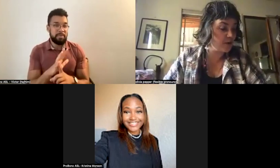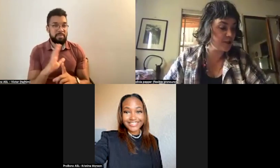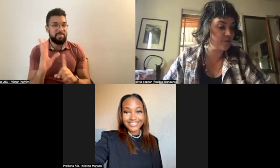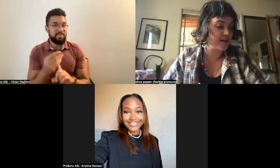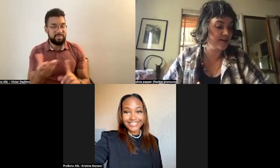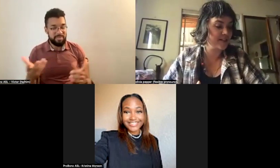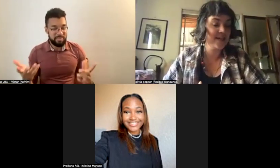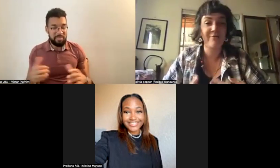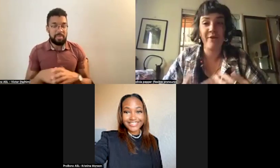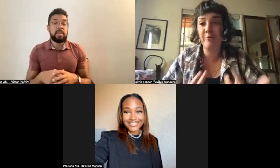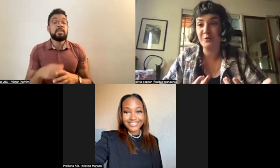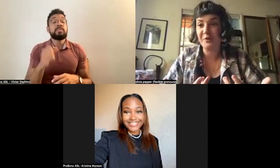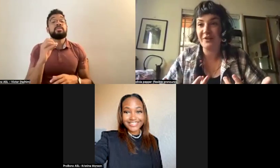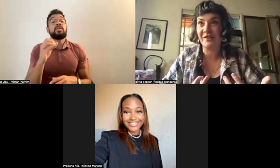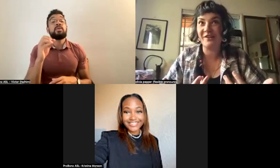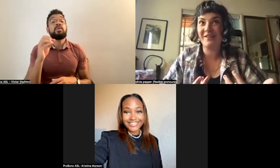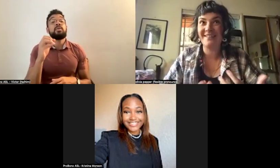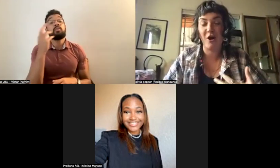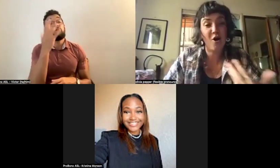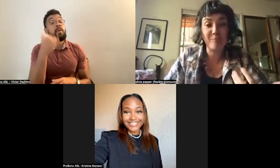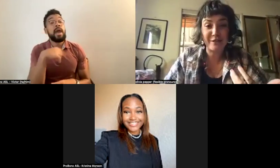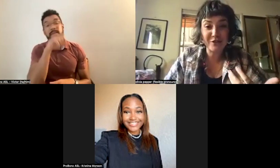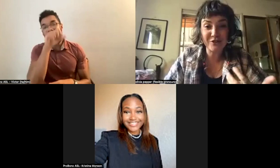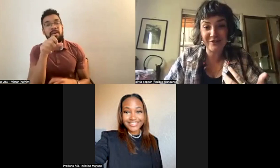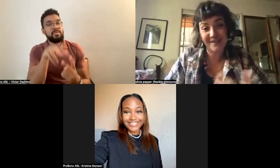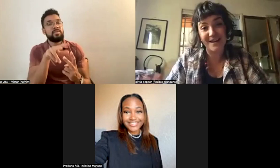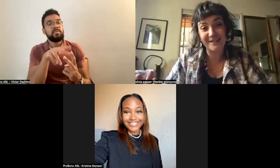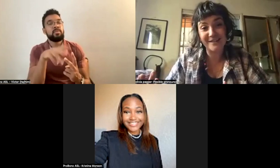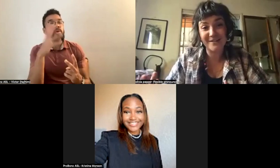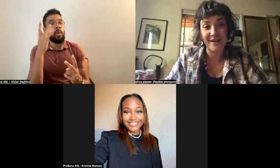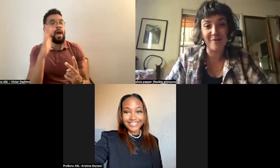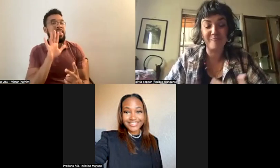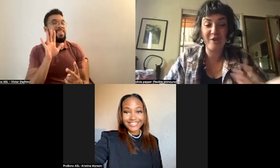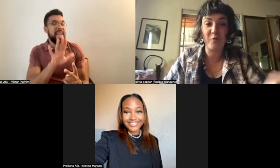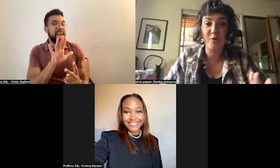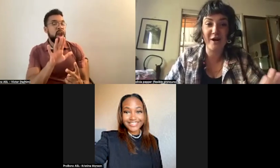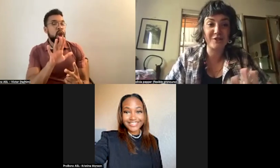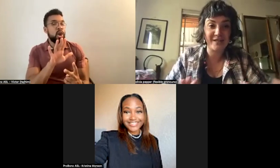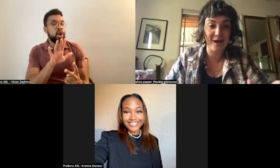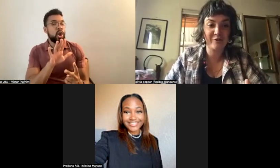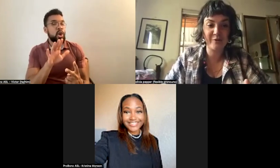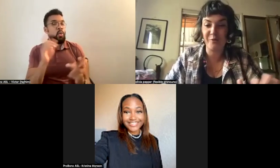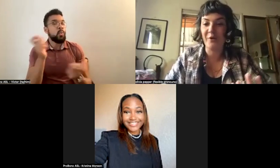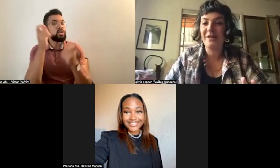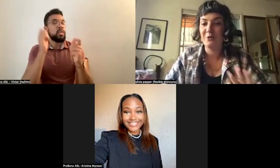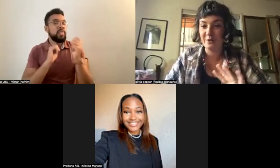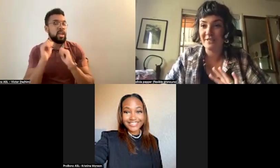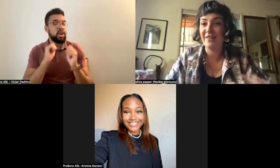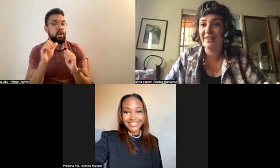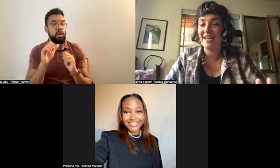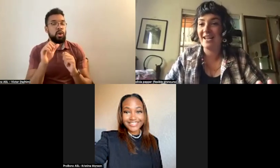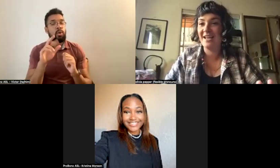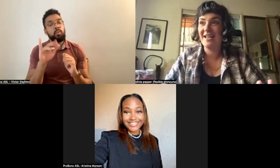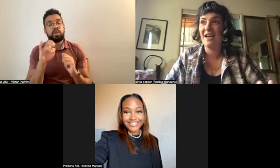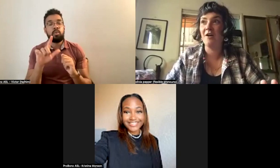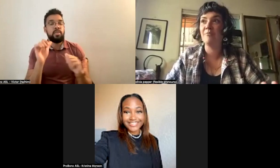them so much is because their ritual theater accomplished things. There were actually a couple of people who said